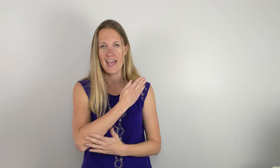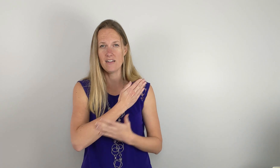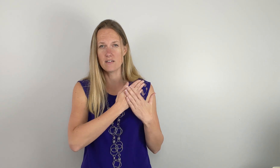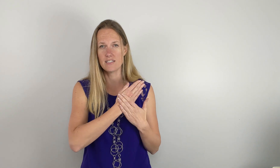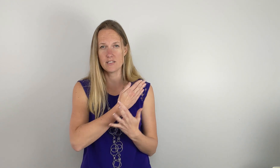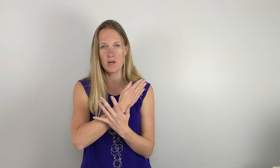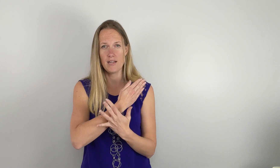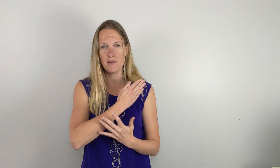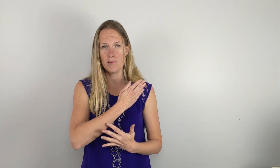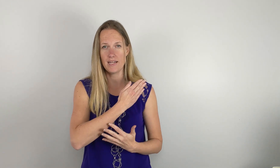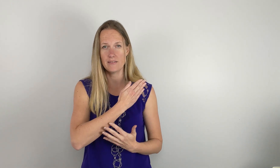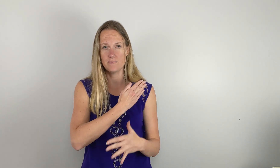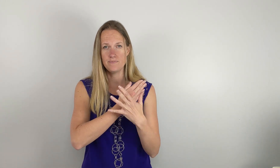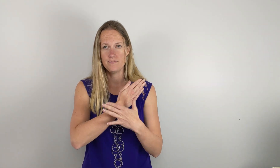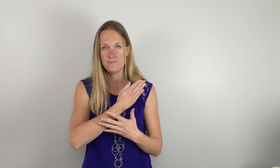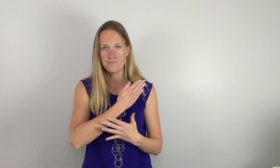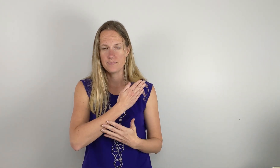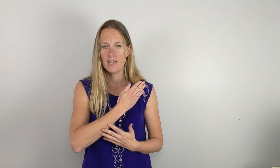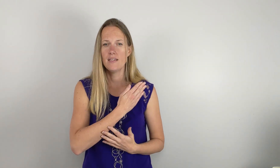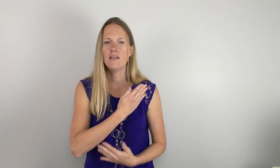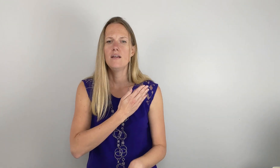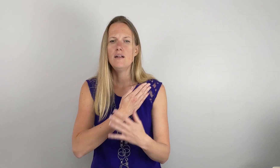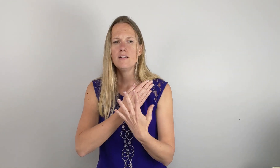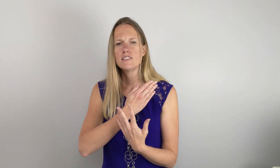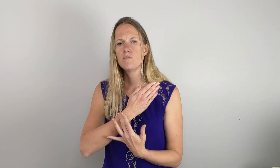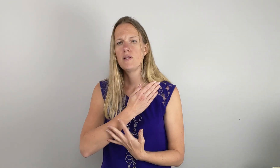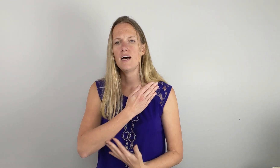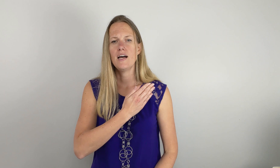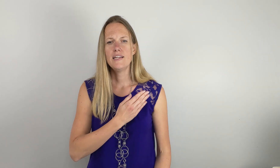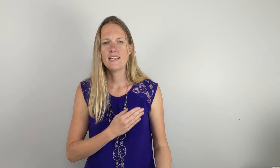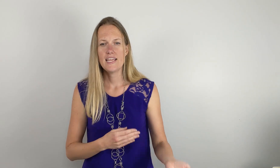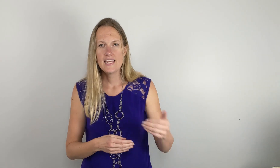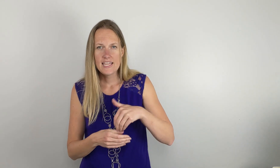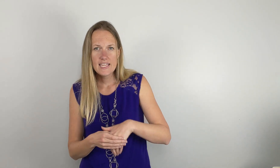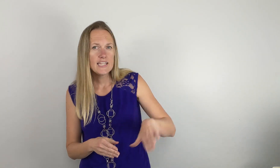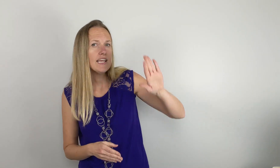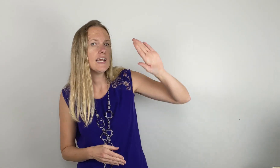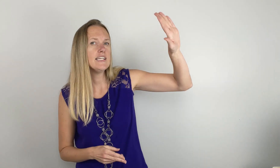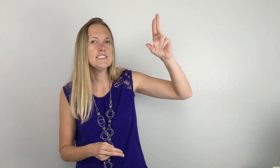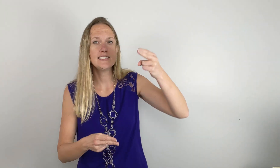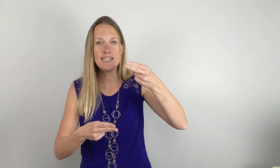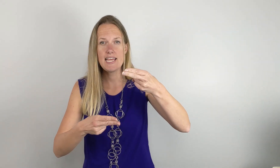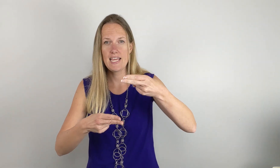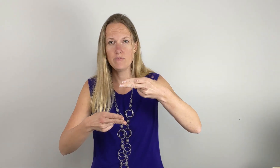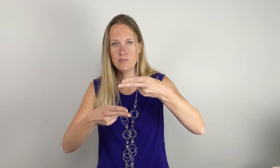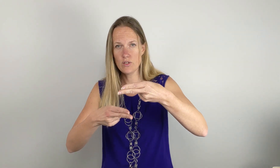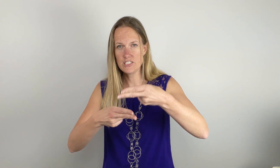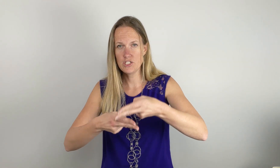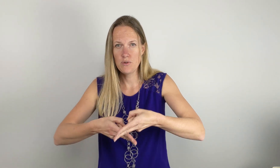angle across your body. Blood. Okay. This blood. And in his name. So that's two